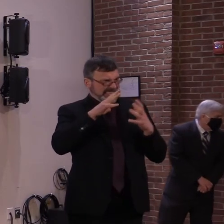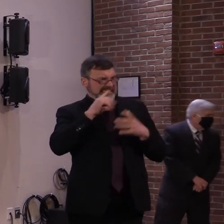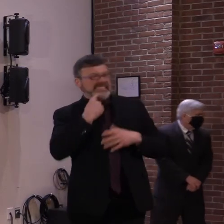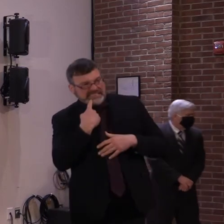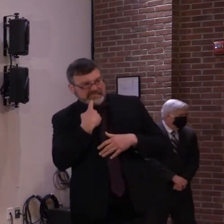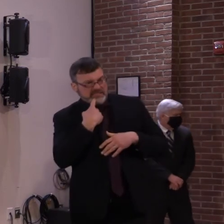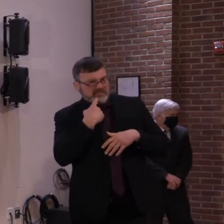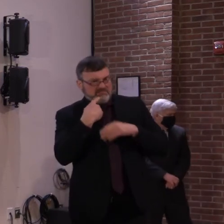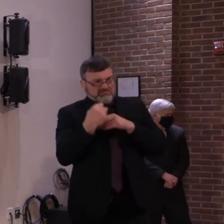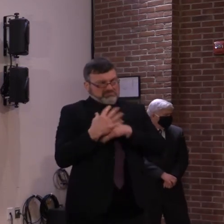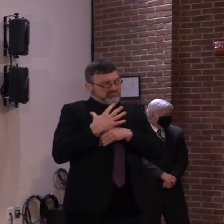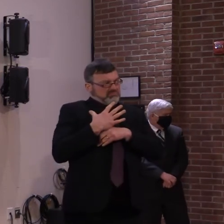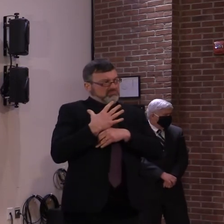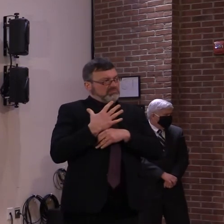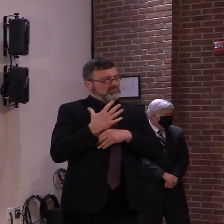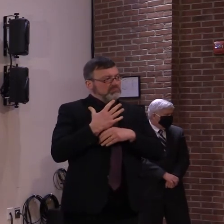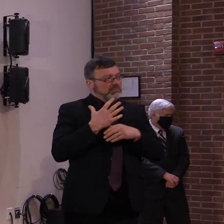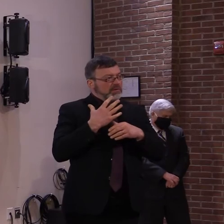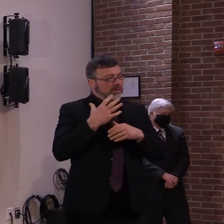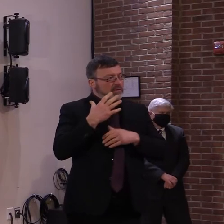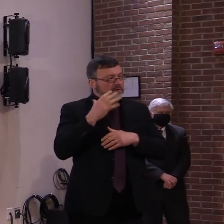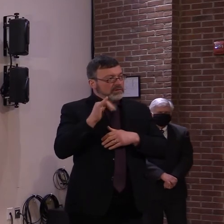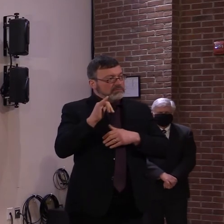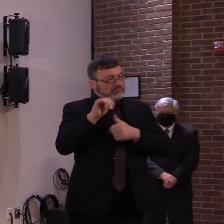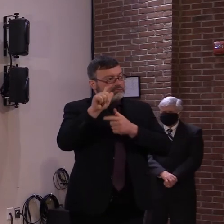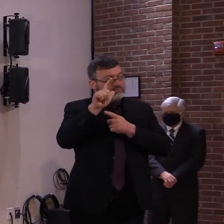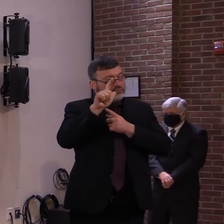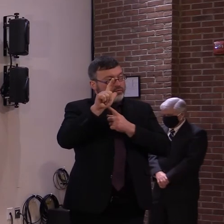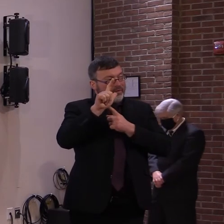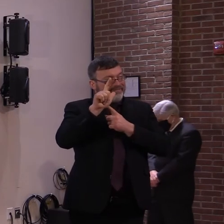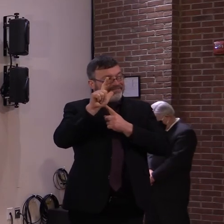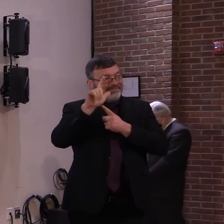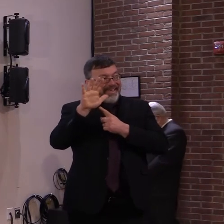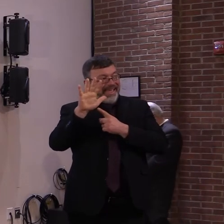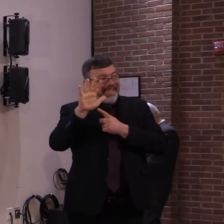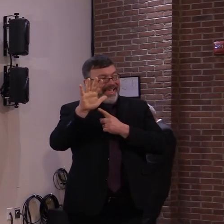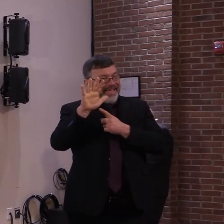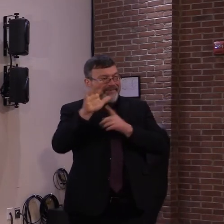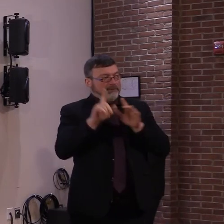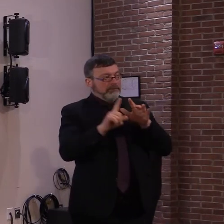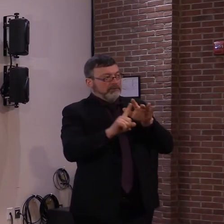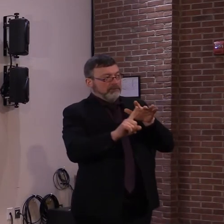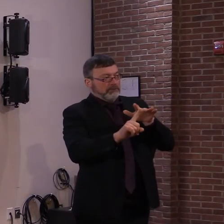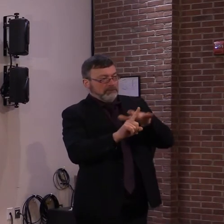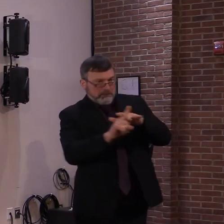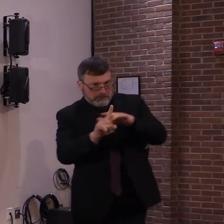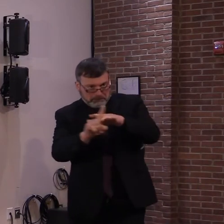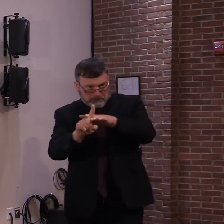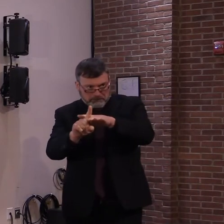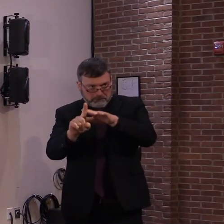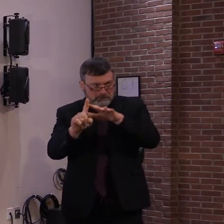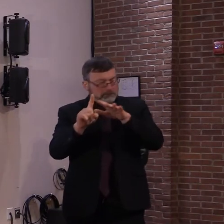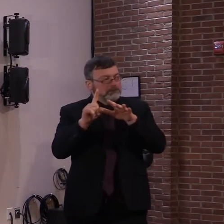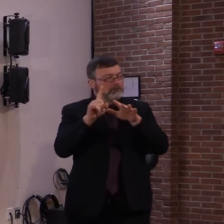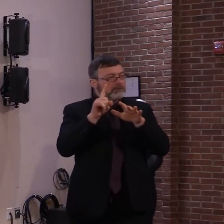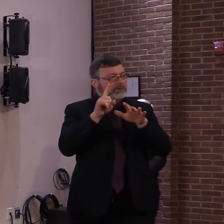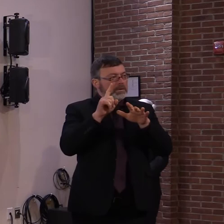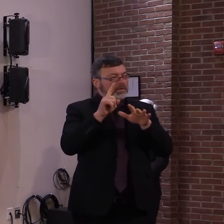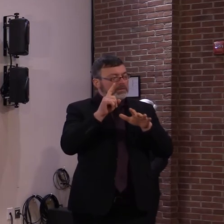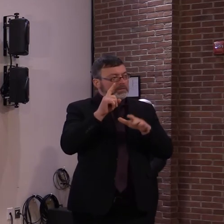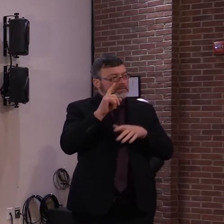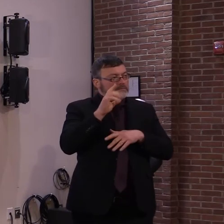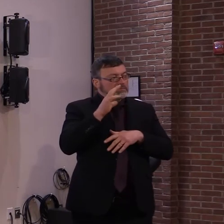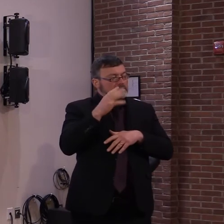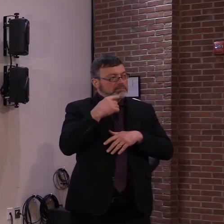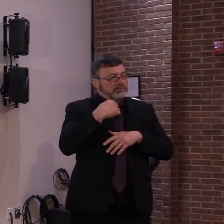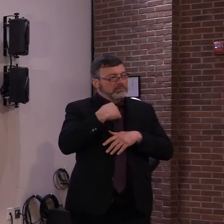We've had a total of 25 adverse events listed so far. And I believe that only brings us up